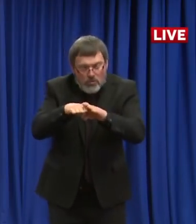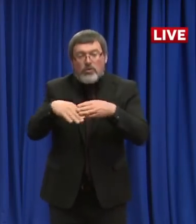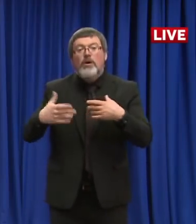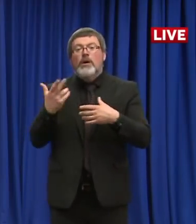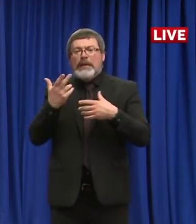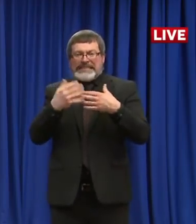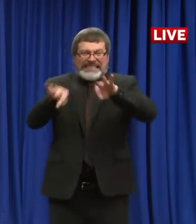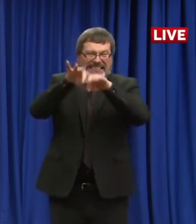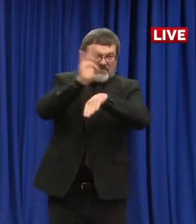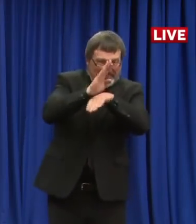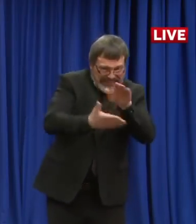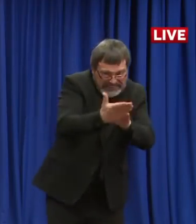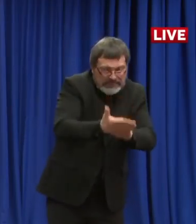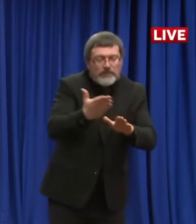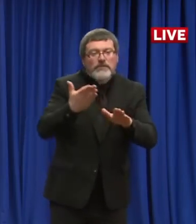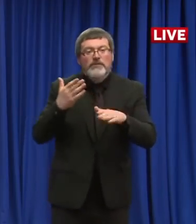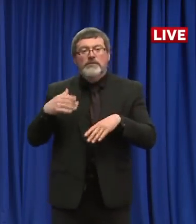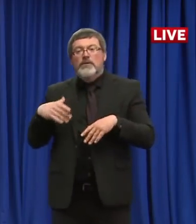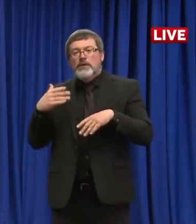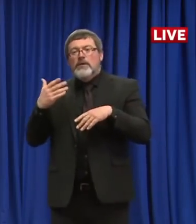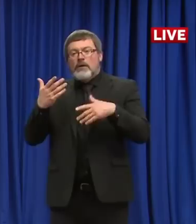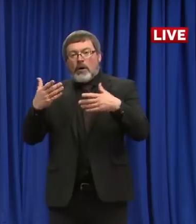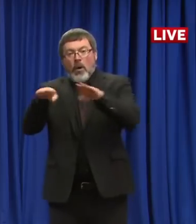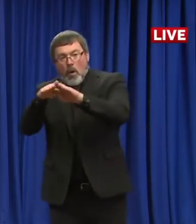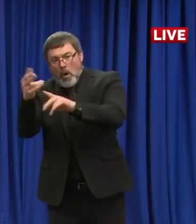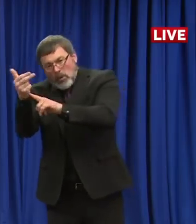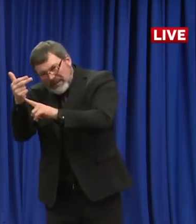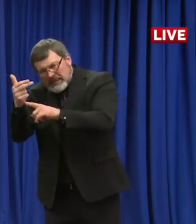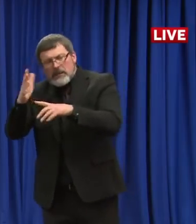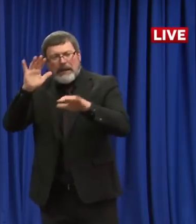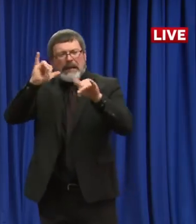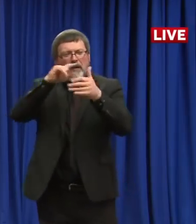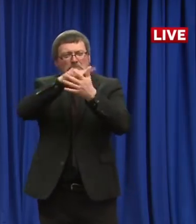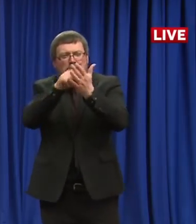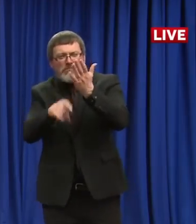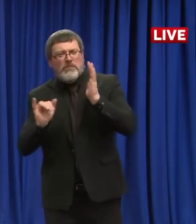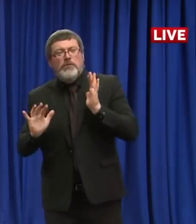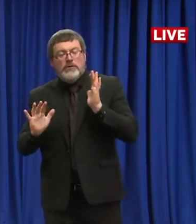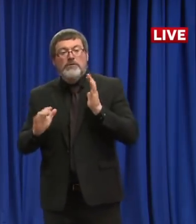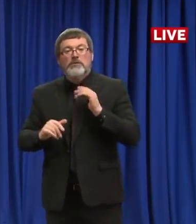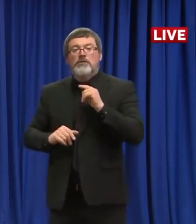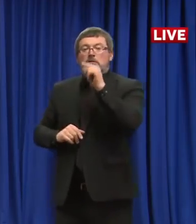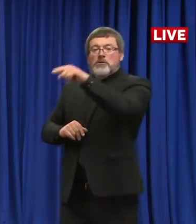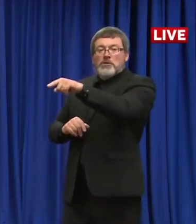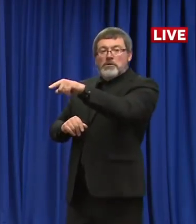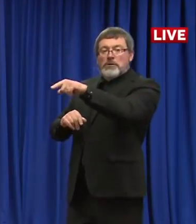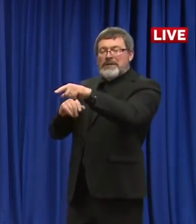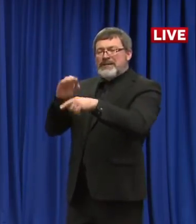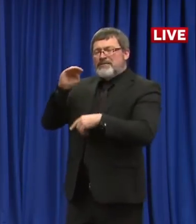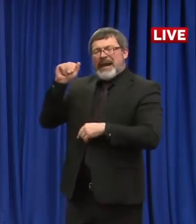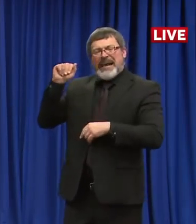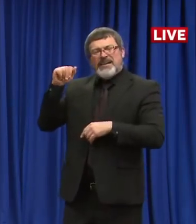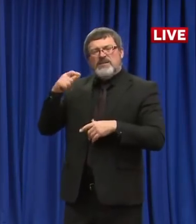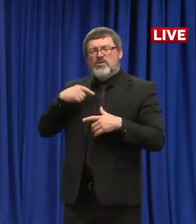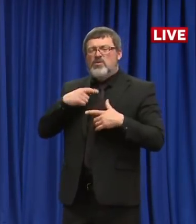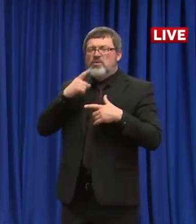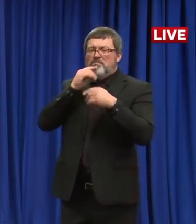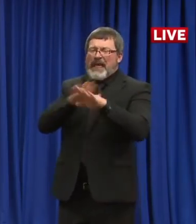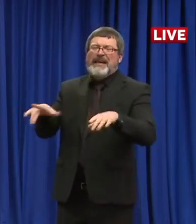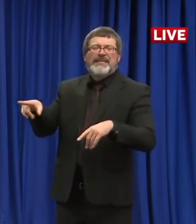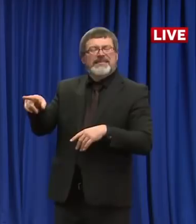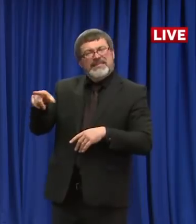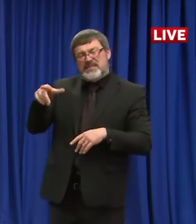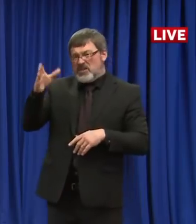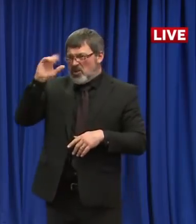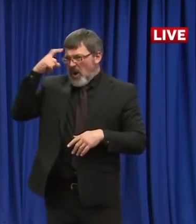aggressive in our approach as well. But I think Charlie Baker and what they're doing down there. God bless them. I think they're doing as well as they can. They're trying to manage as